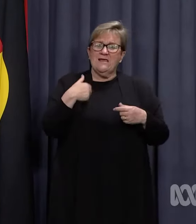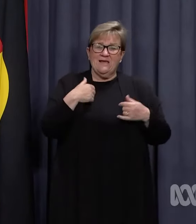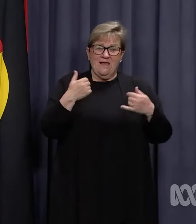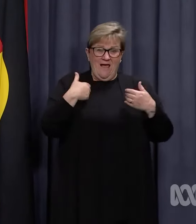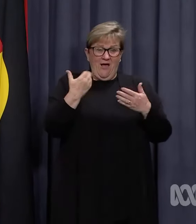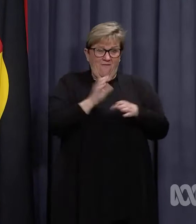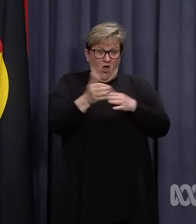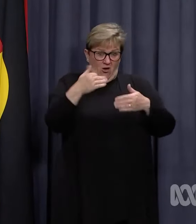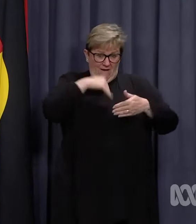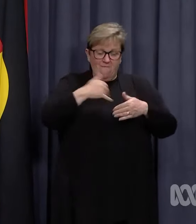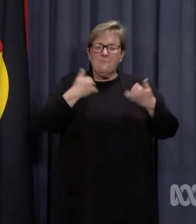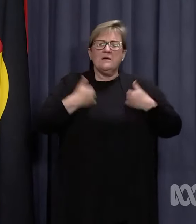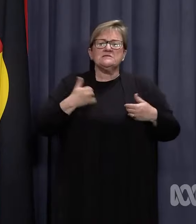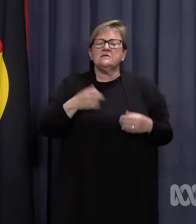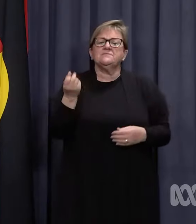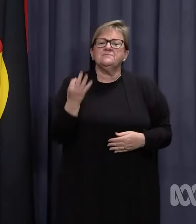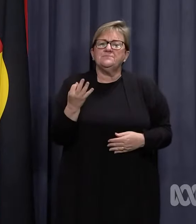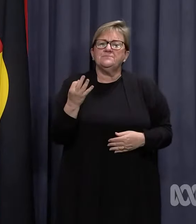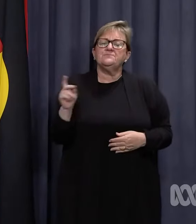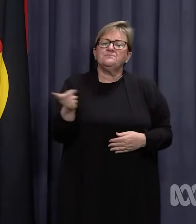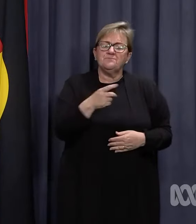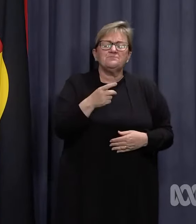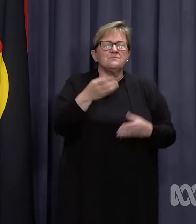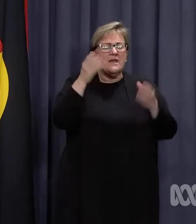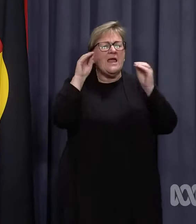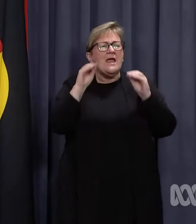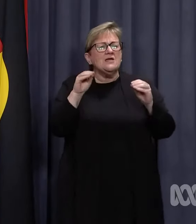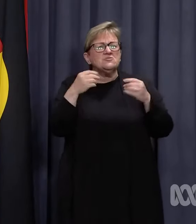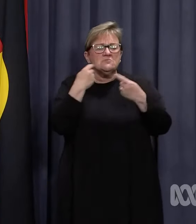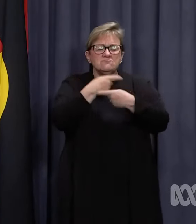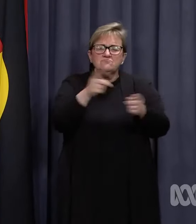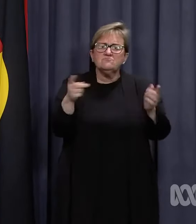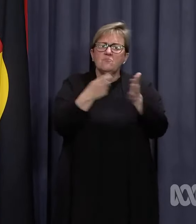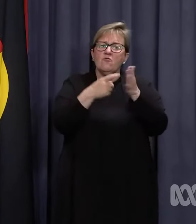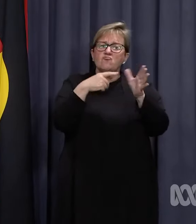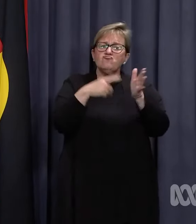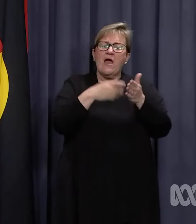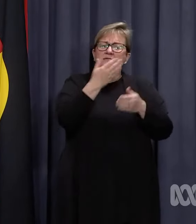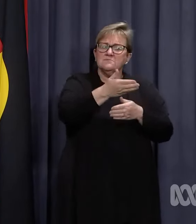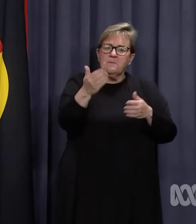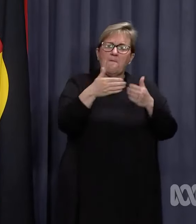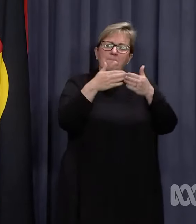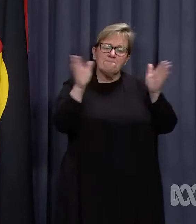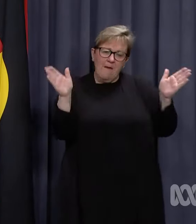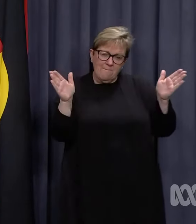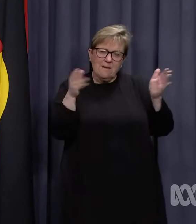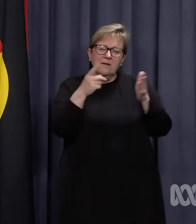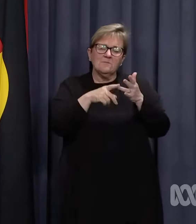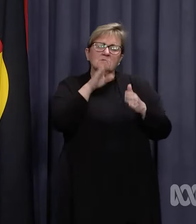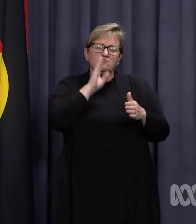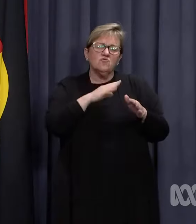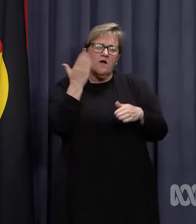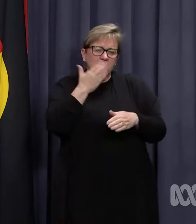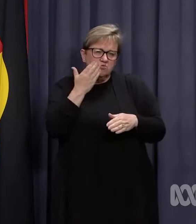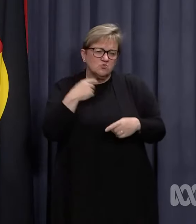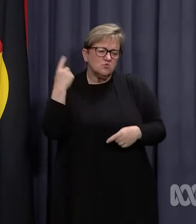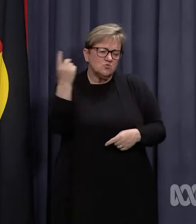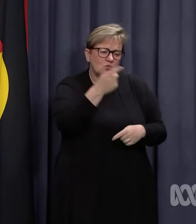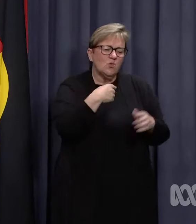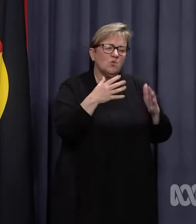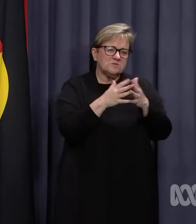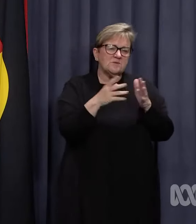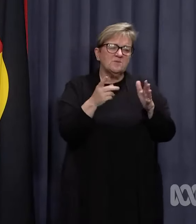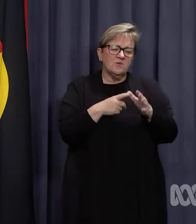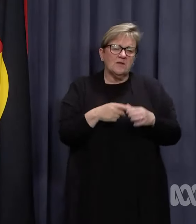asymptomatic. The Department of Education has distributed these rats to public and non-government schools across the state.